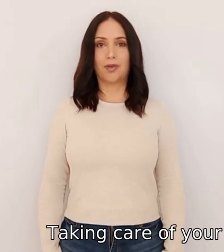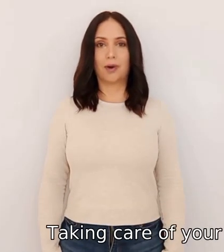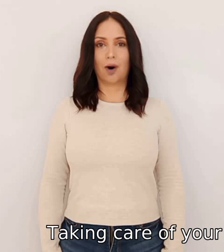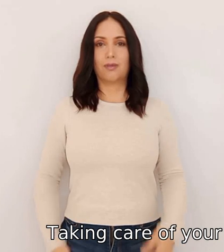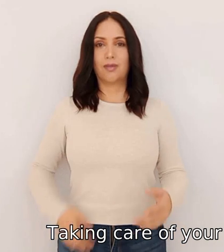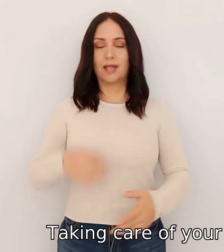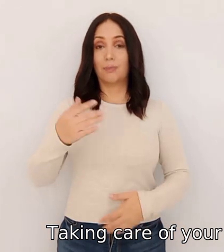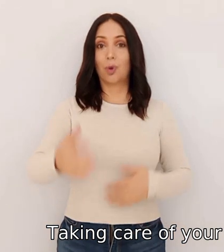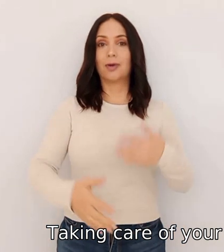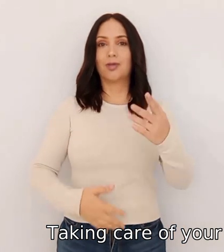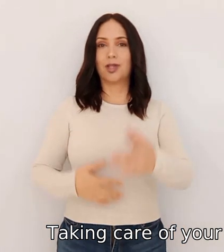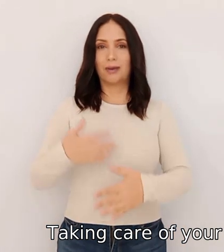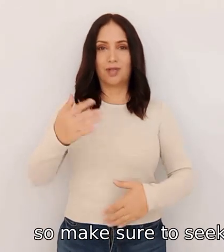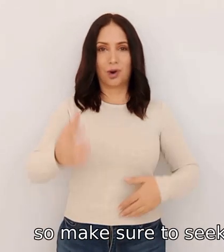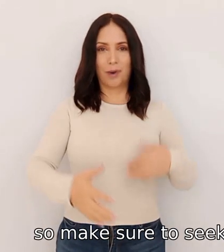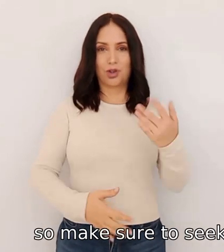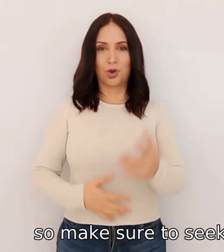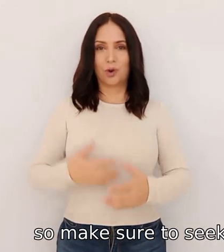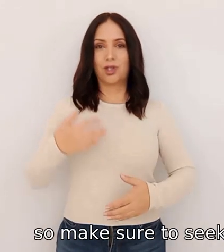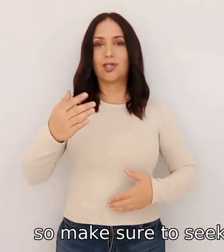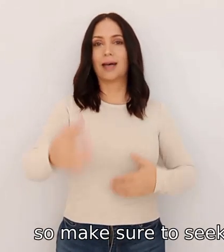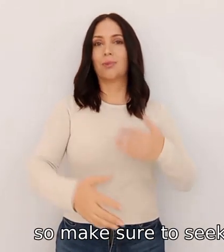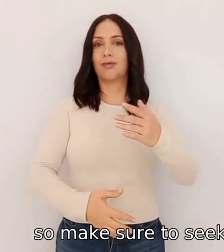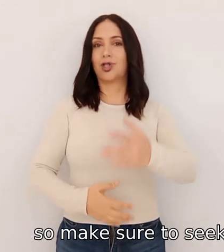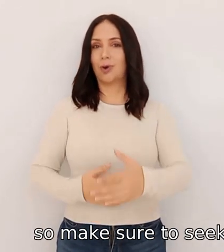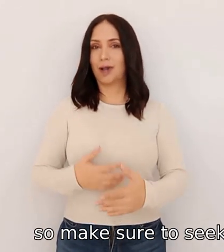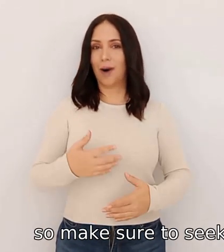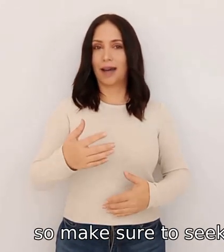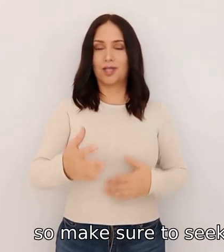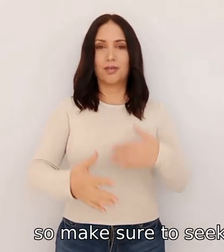of your health is important so make sure to seek professional advice advice